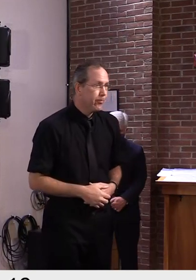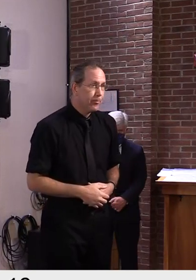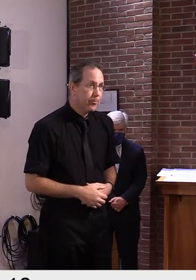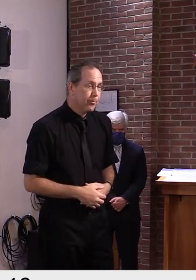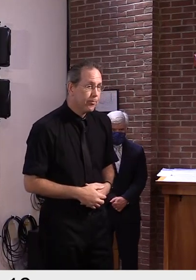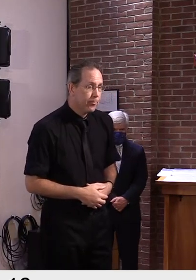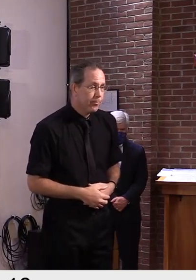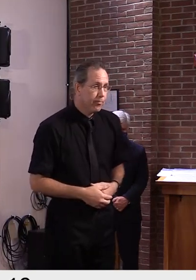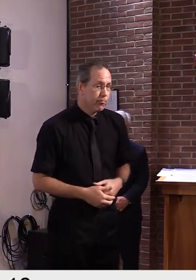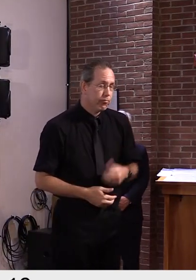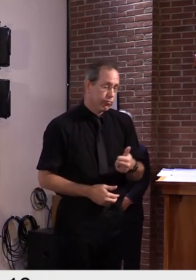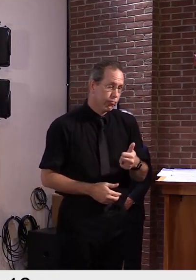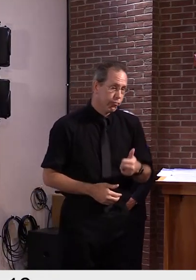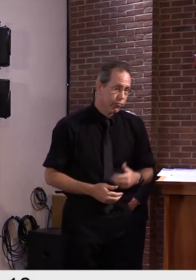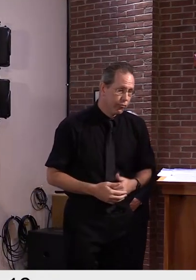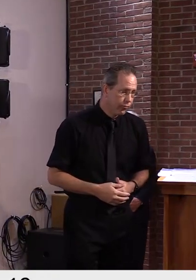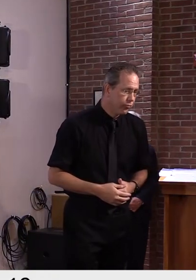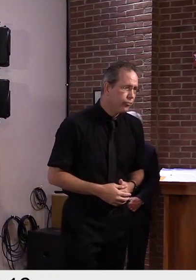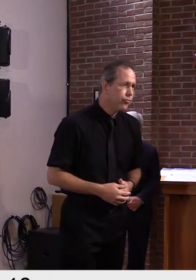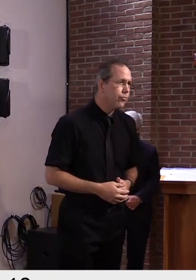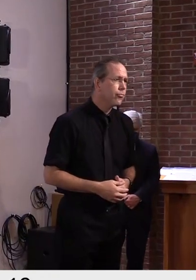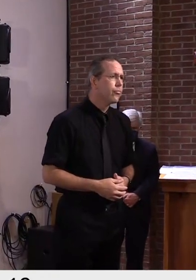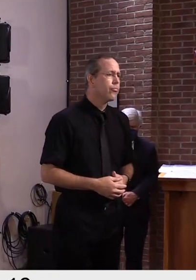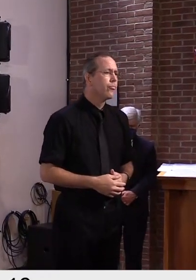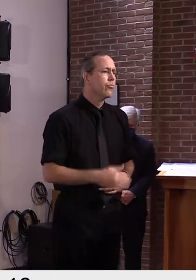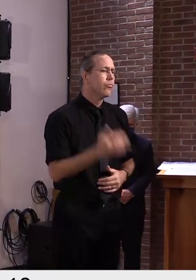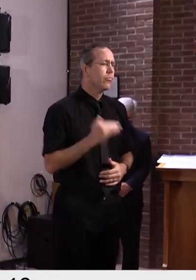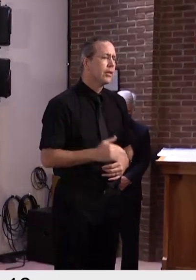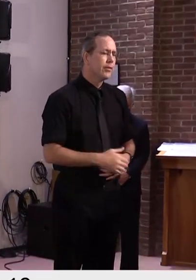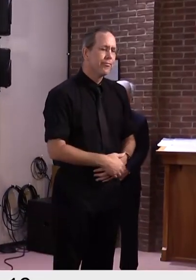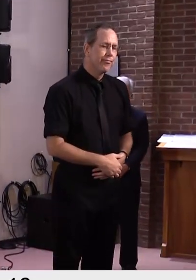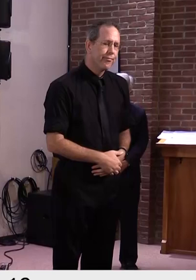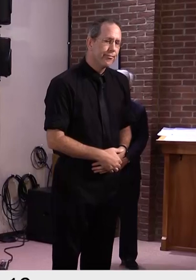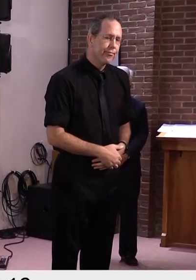Thank you. Greg, the county courier.